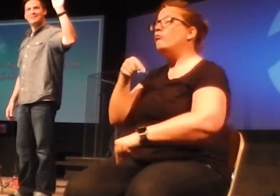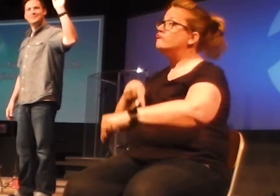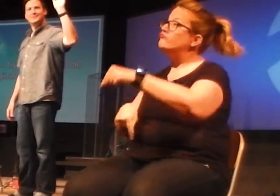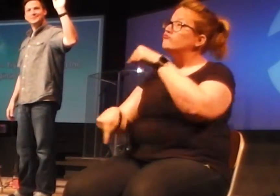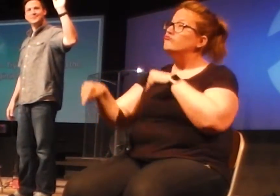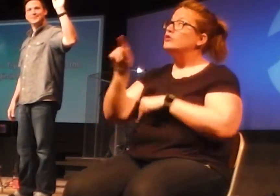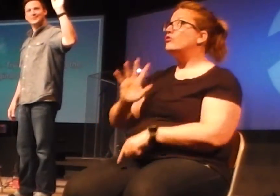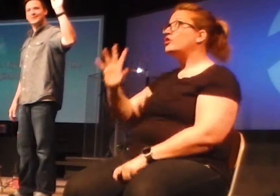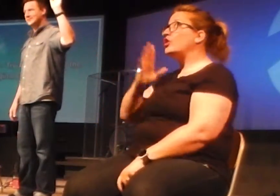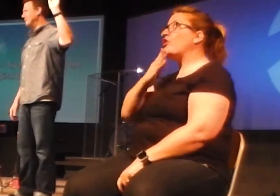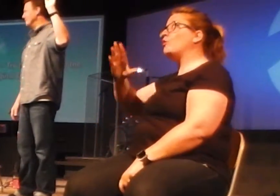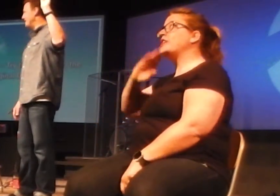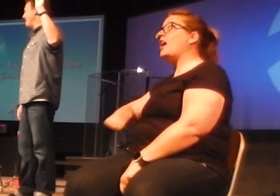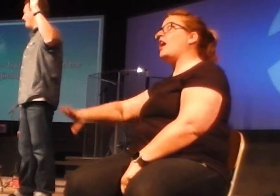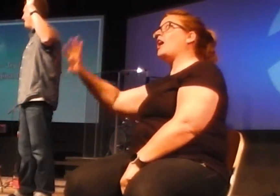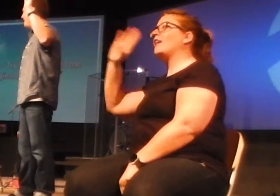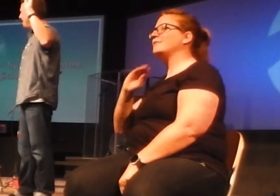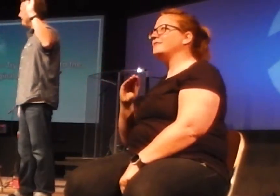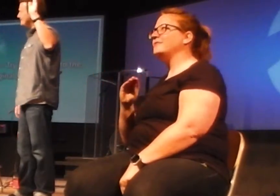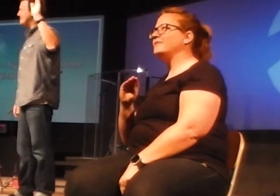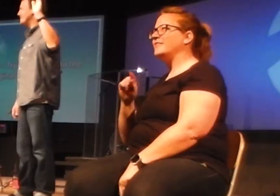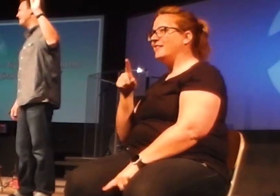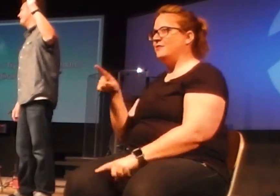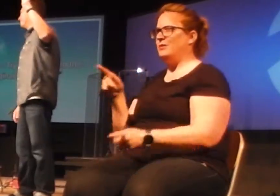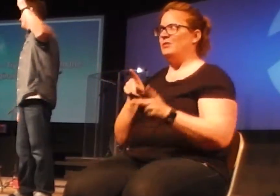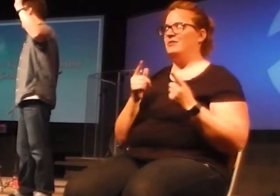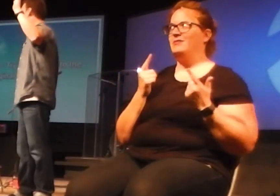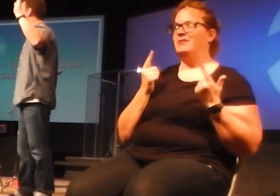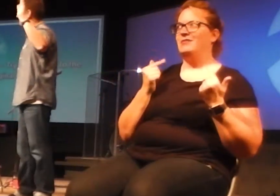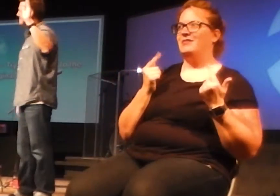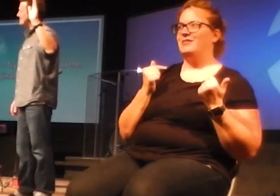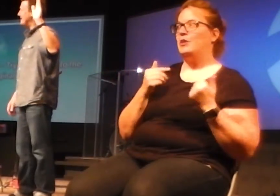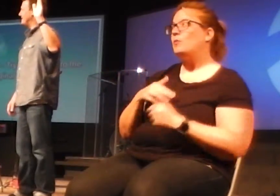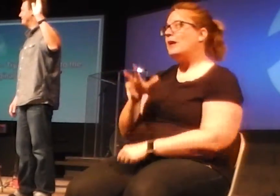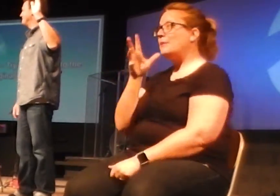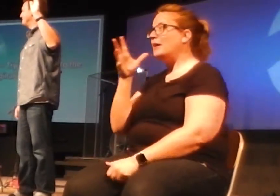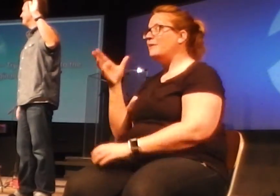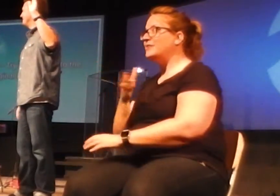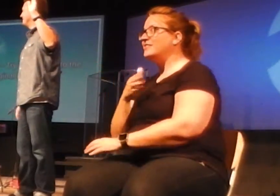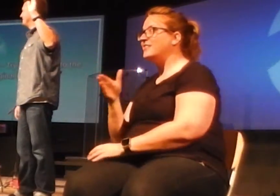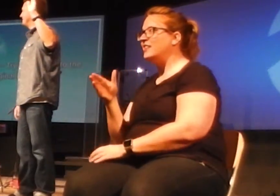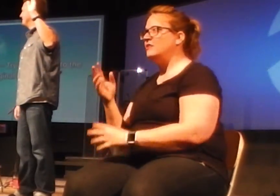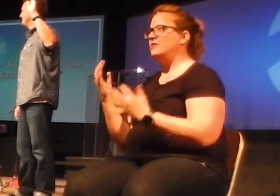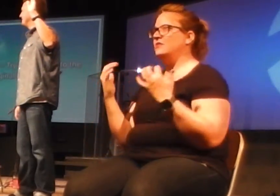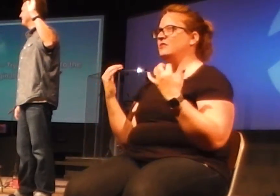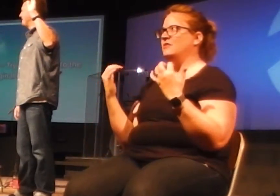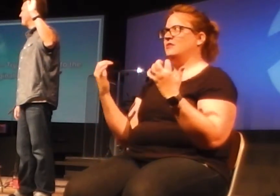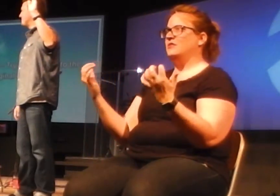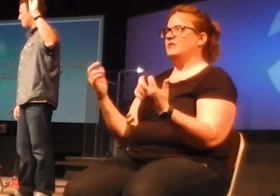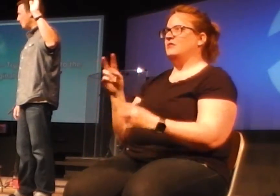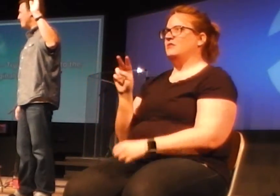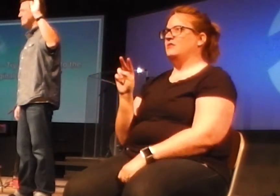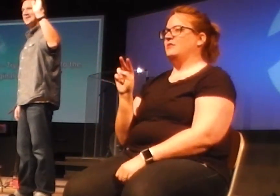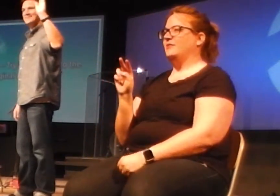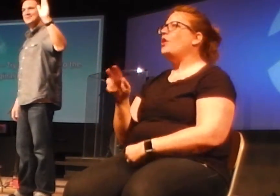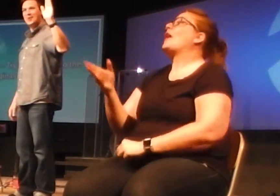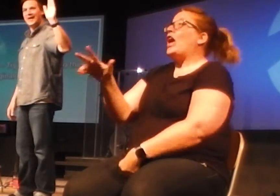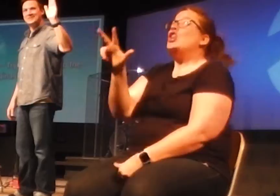to the good old days where I'm on the sand. Like 30% of you know that